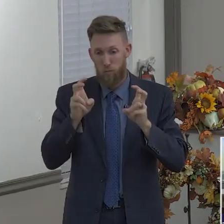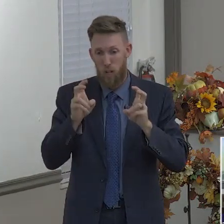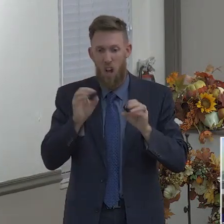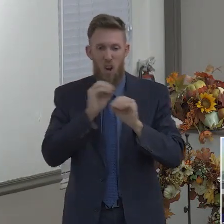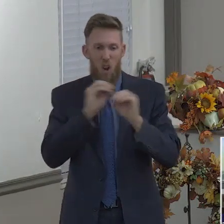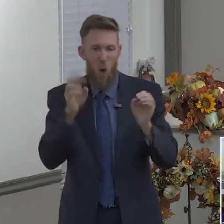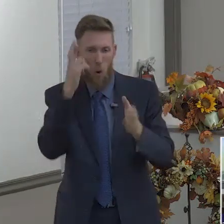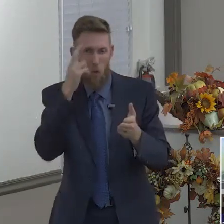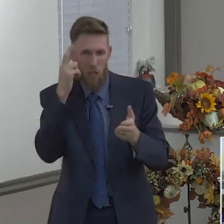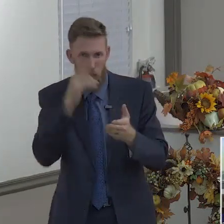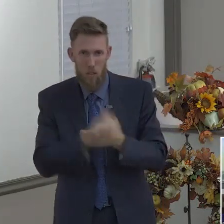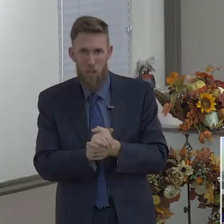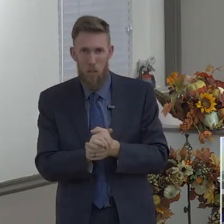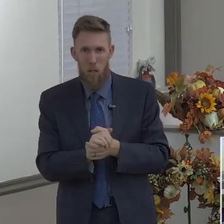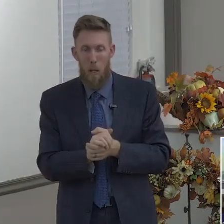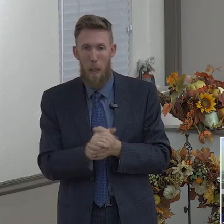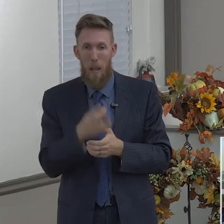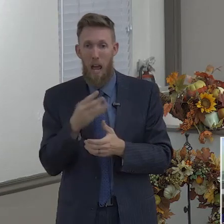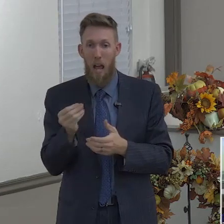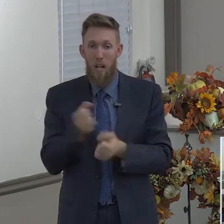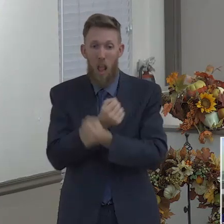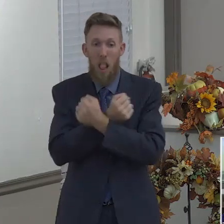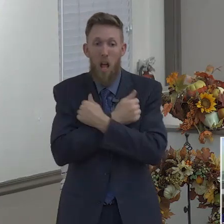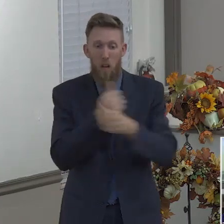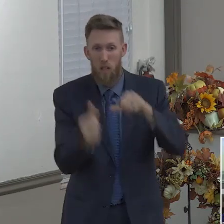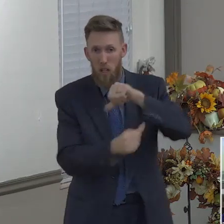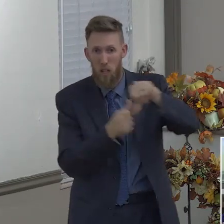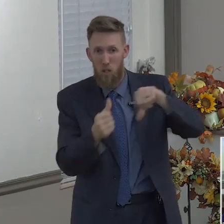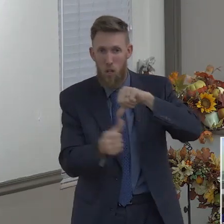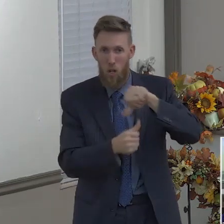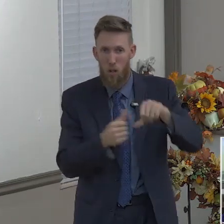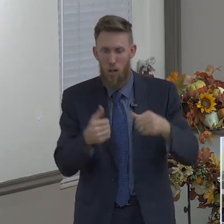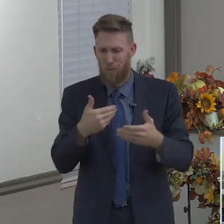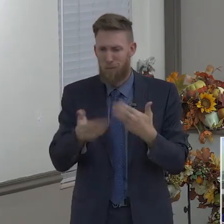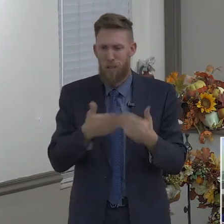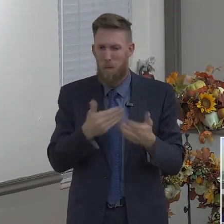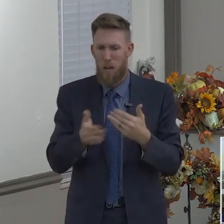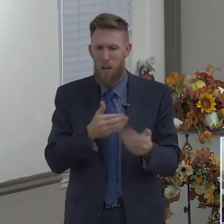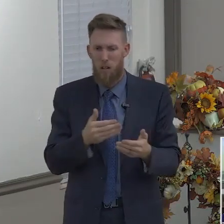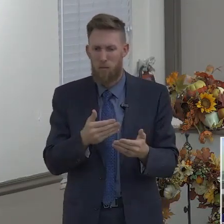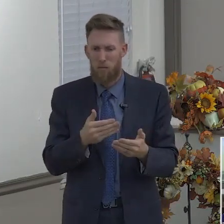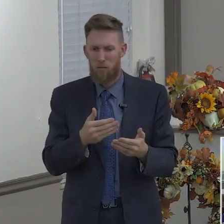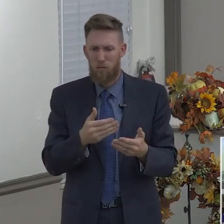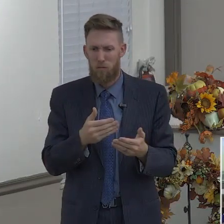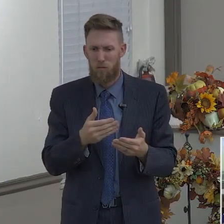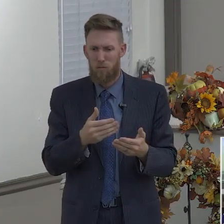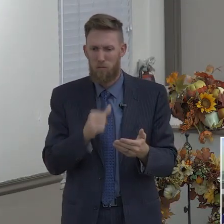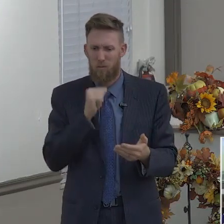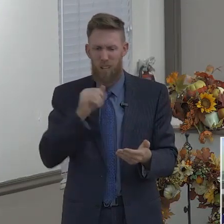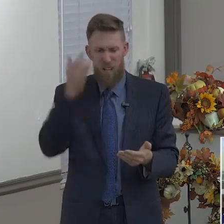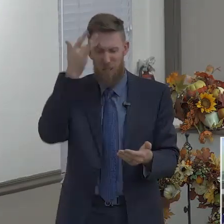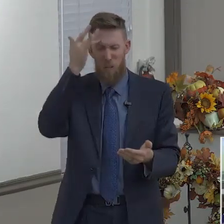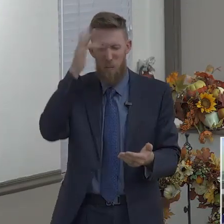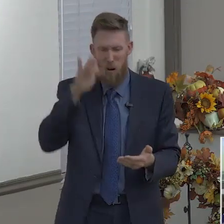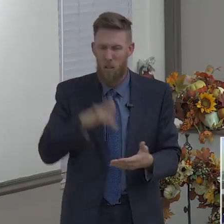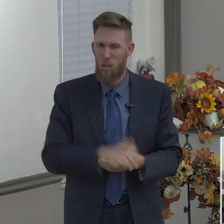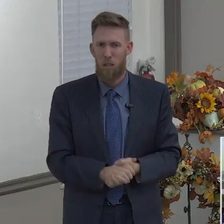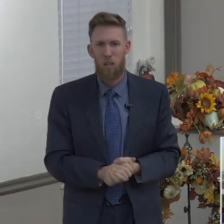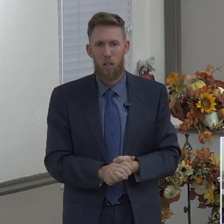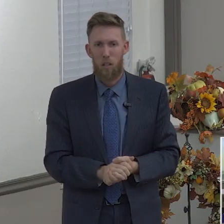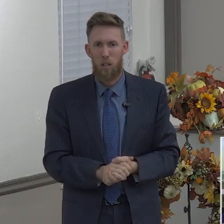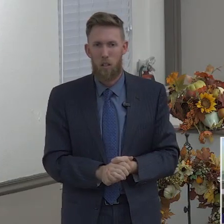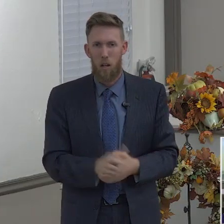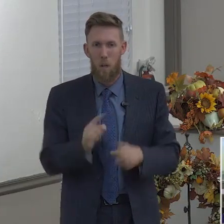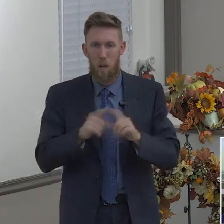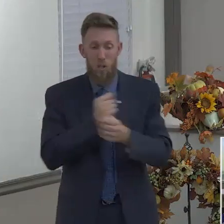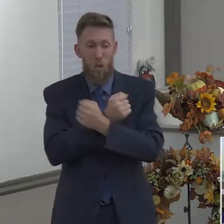when it's not logical to do so because that person was unkind to you, but you still love them in return, that's how. That is how